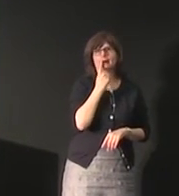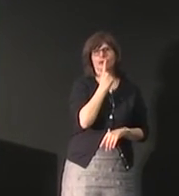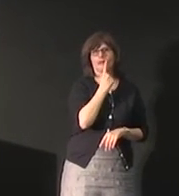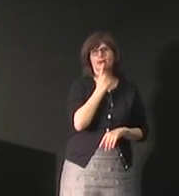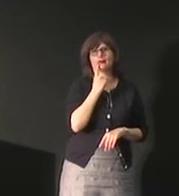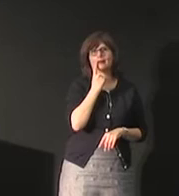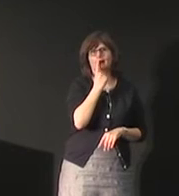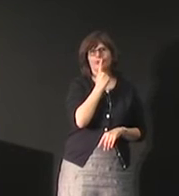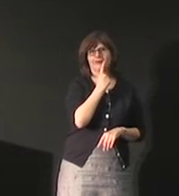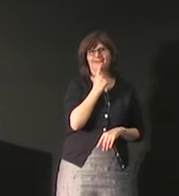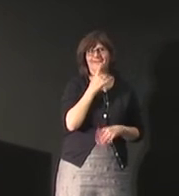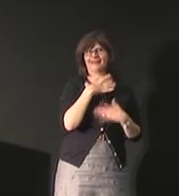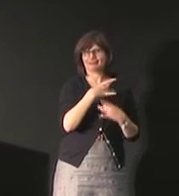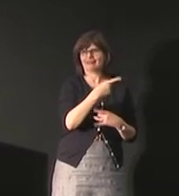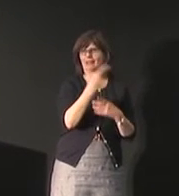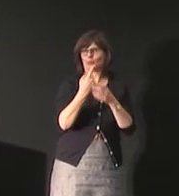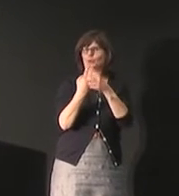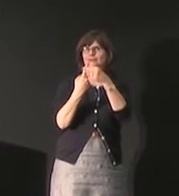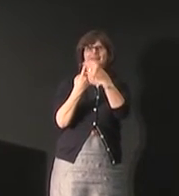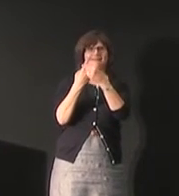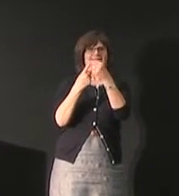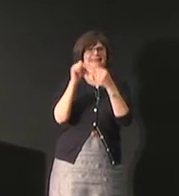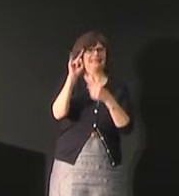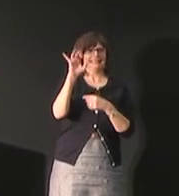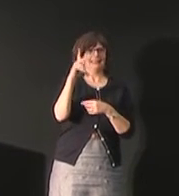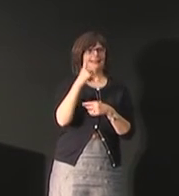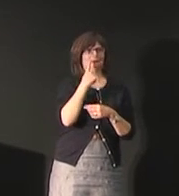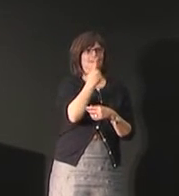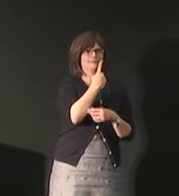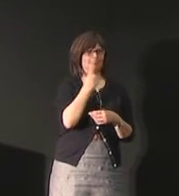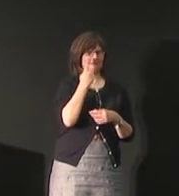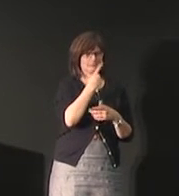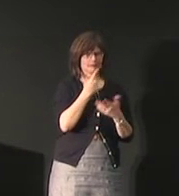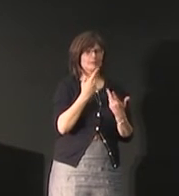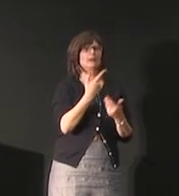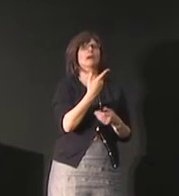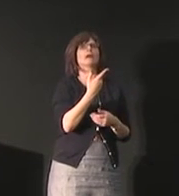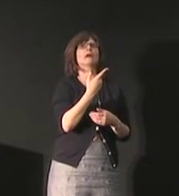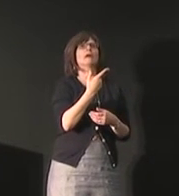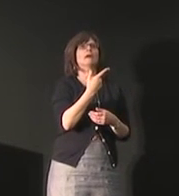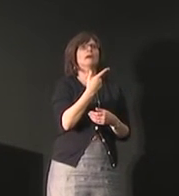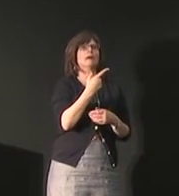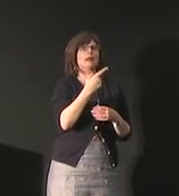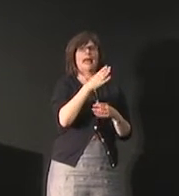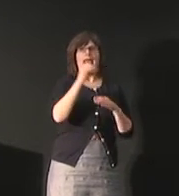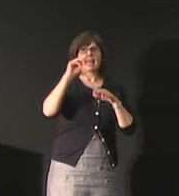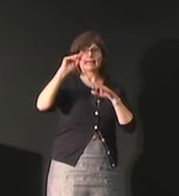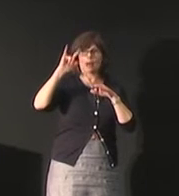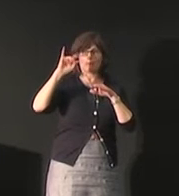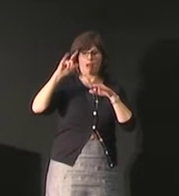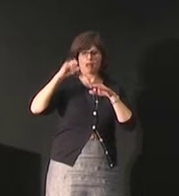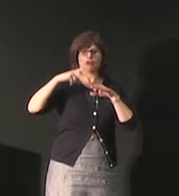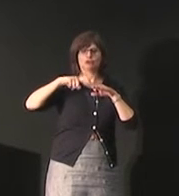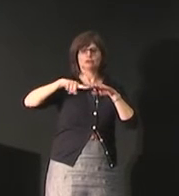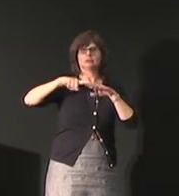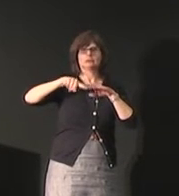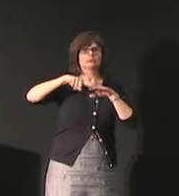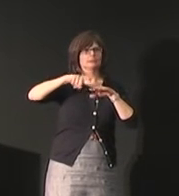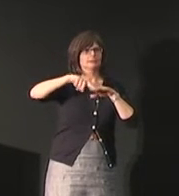doing signs for mascara and lipstick it's interesting in ABSL they use just one finger to sign lipstick and they